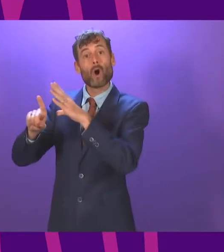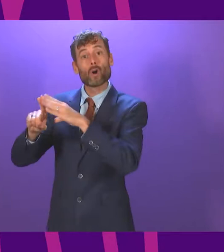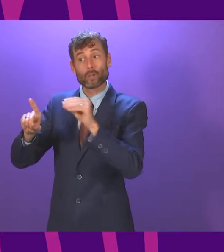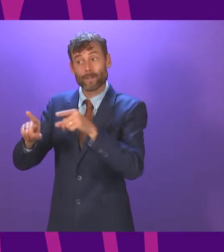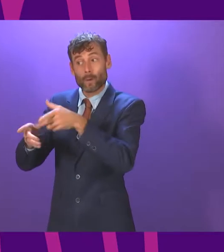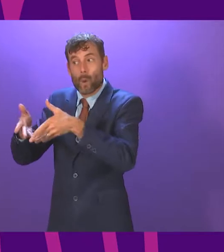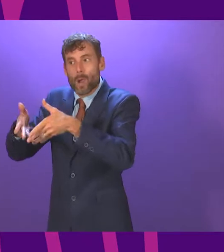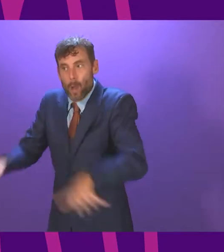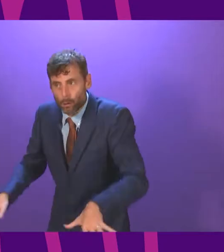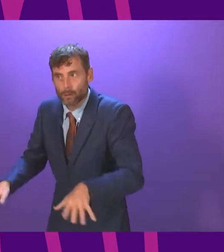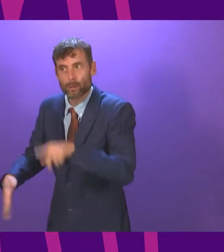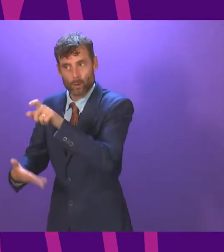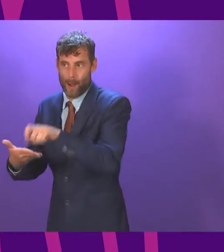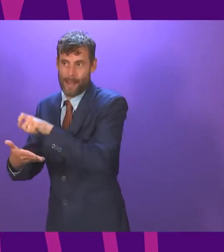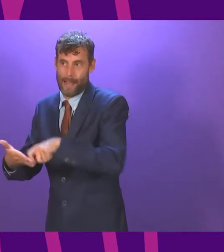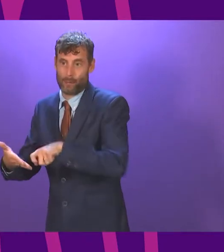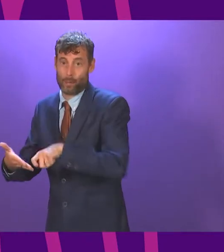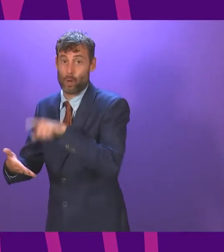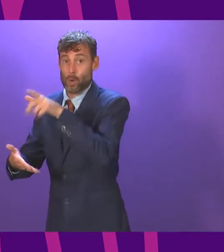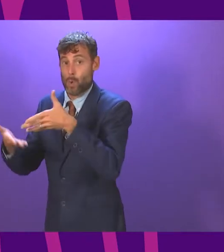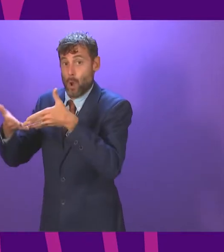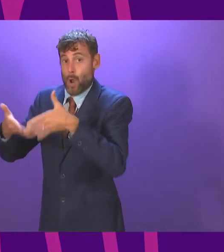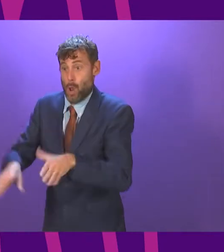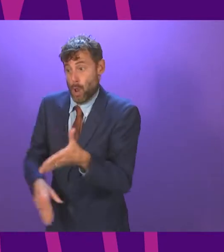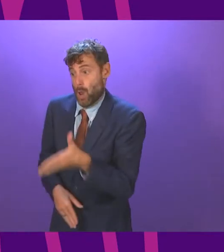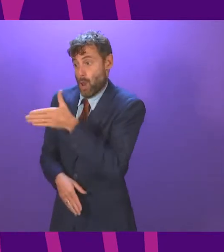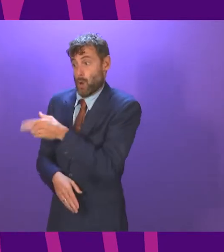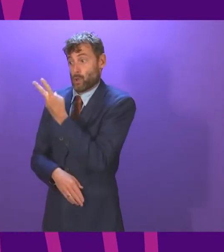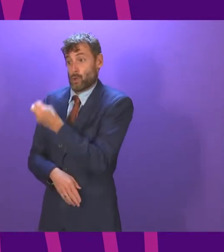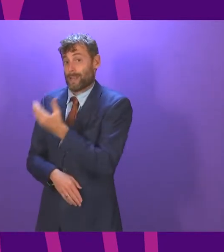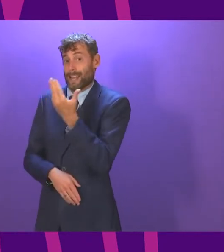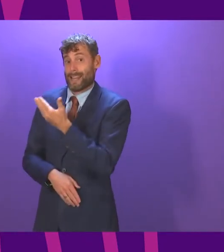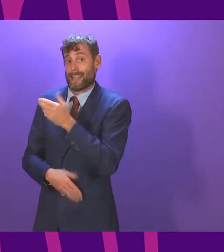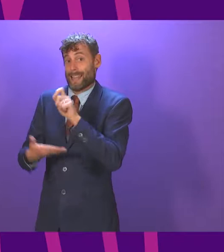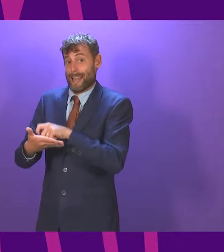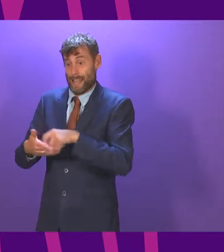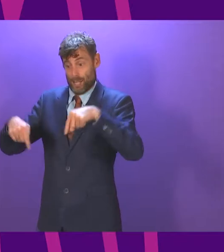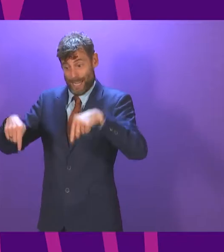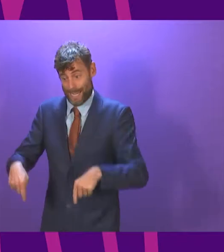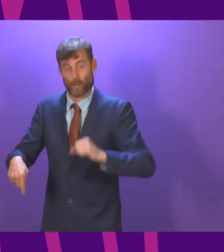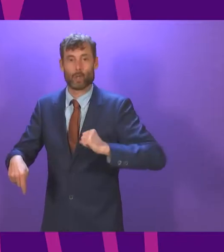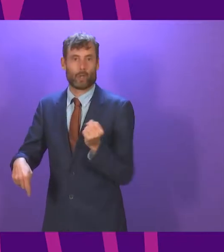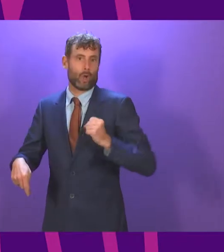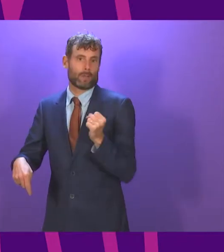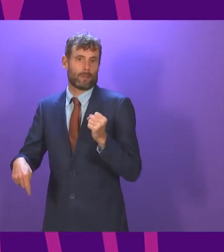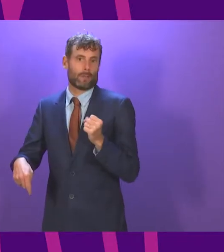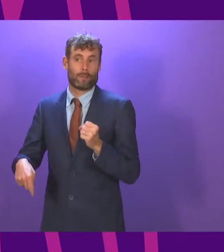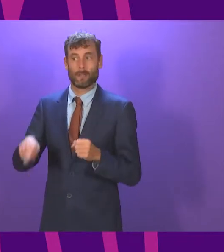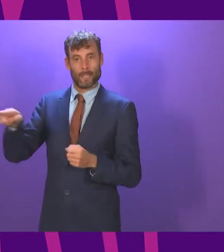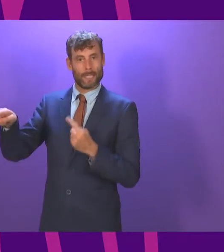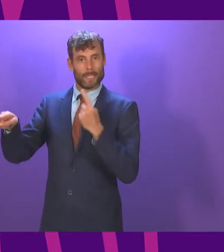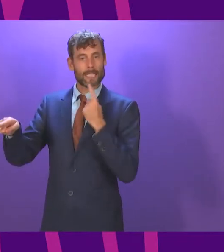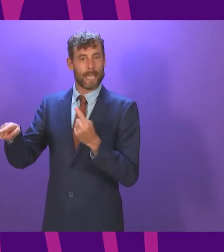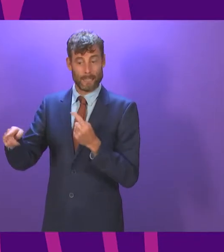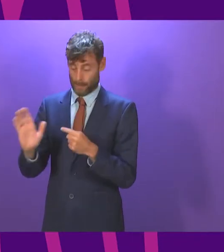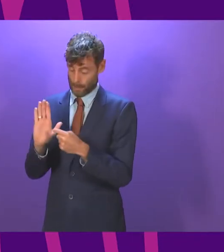the election and they lost the 2019 general election in Scotland when they told us that Indiref 2 was on